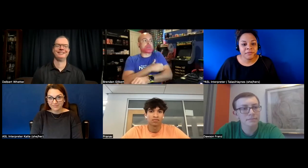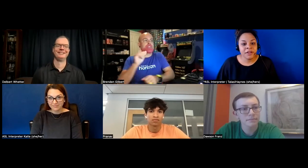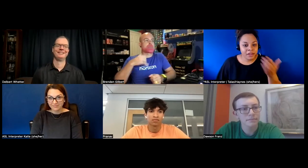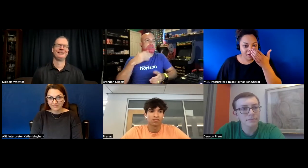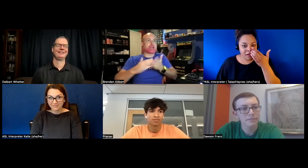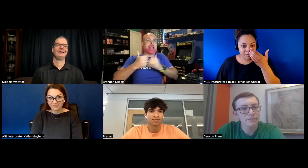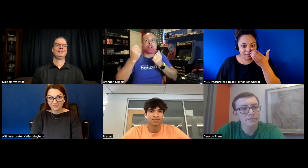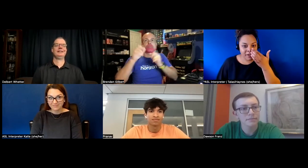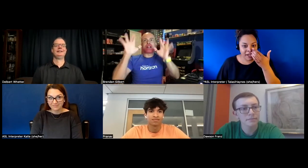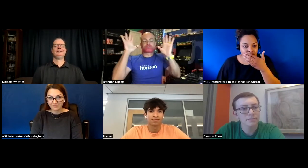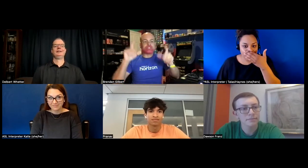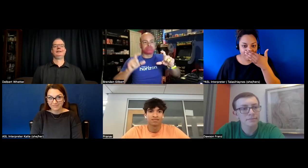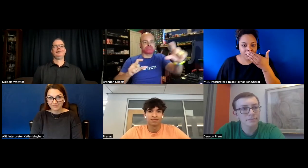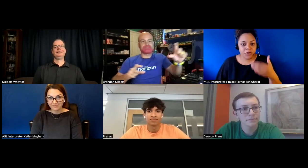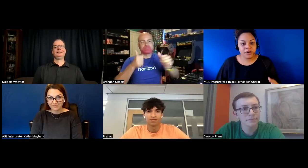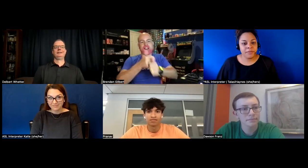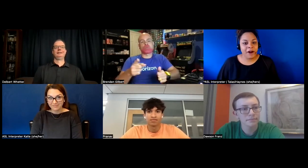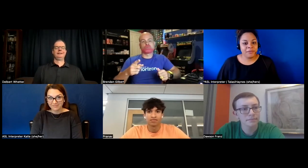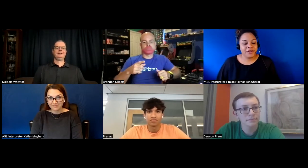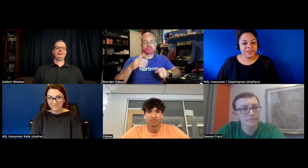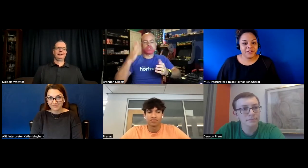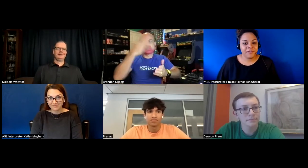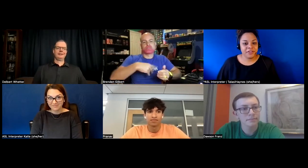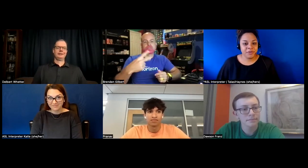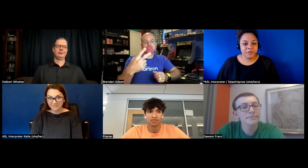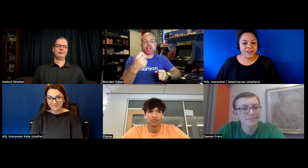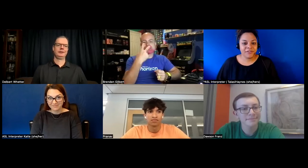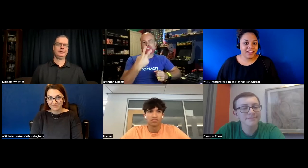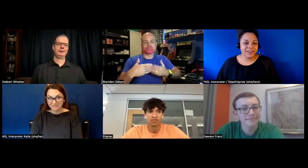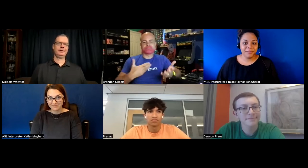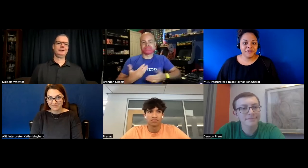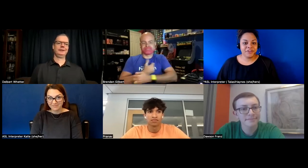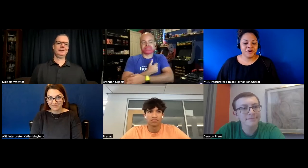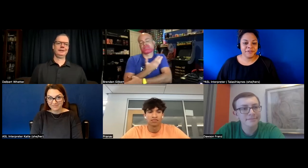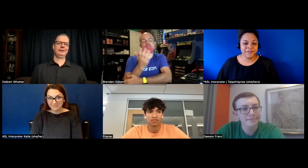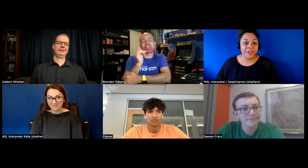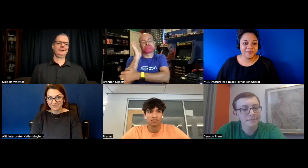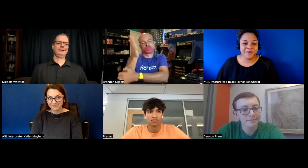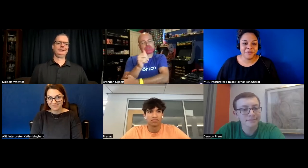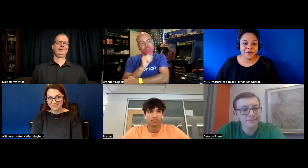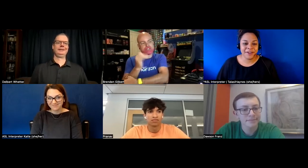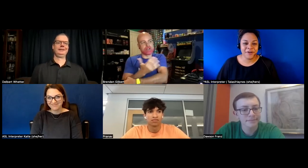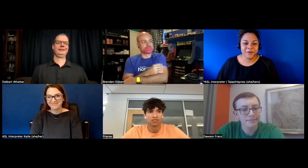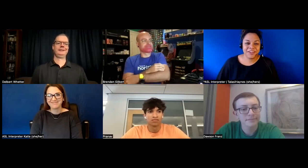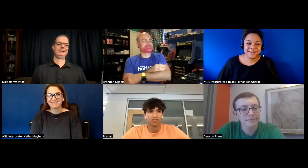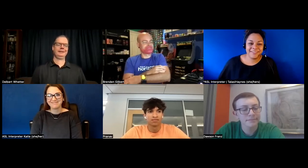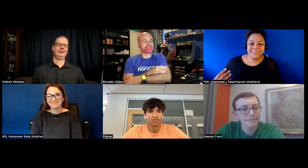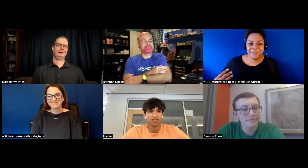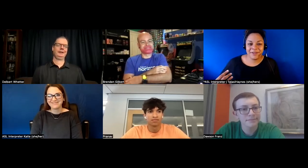um i would have a little bit more empowerment you know i feel like that'd be magic if had a magic interpreter following me everywhere i go i wish they could still see me